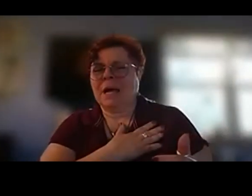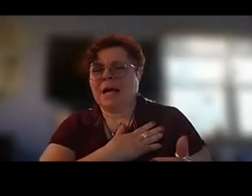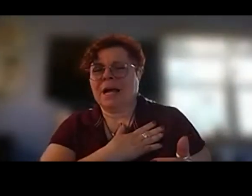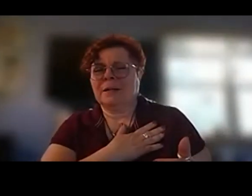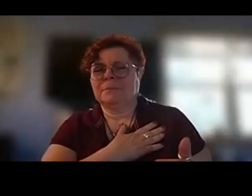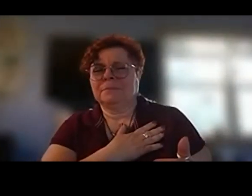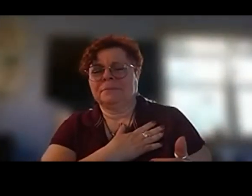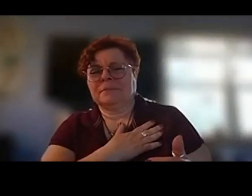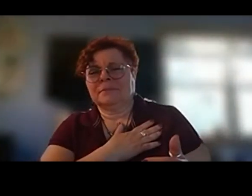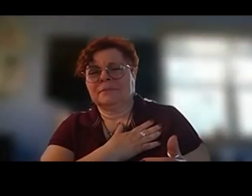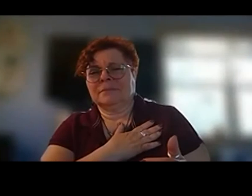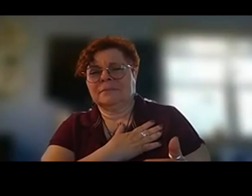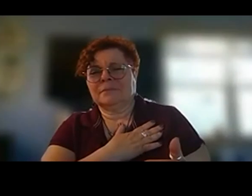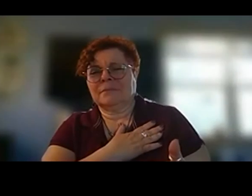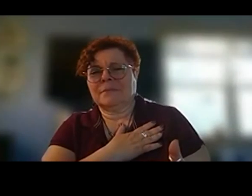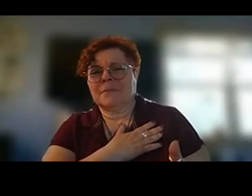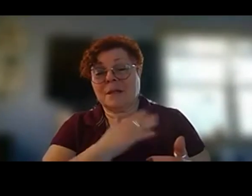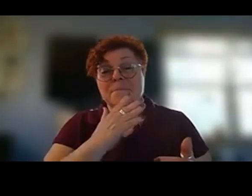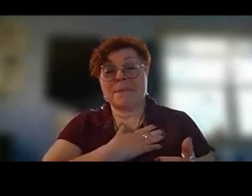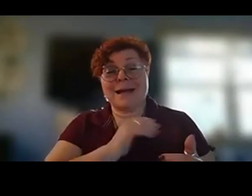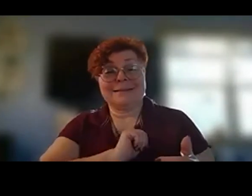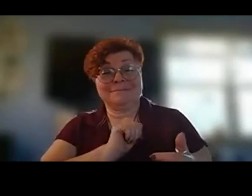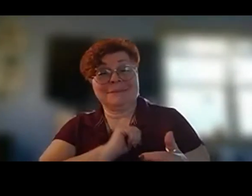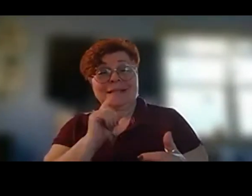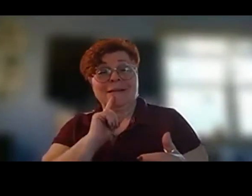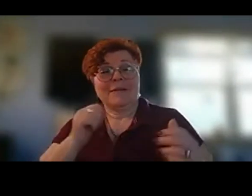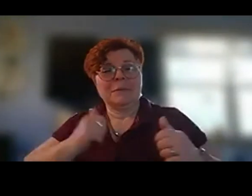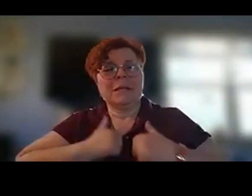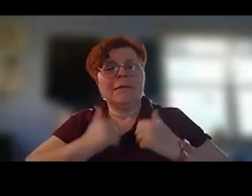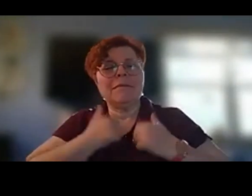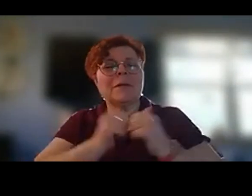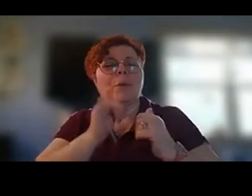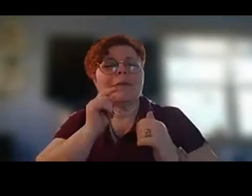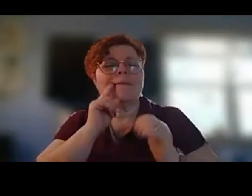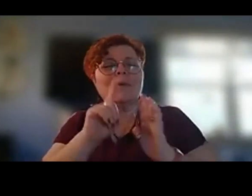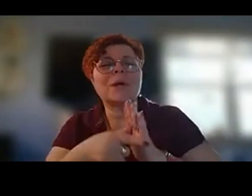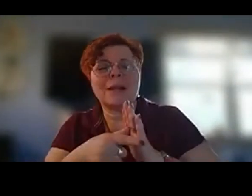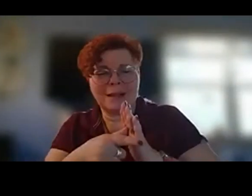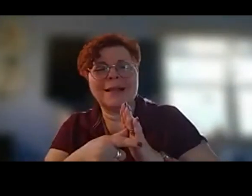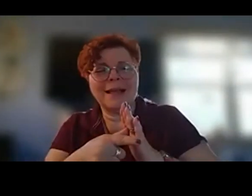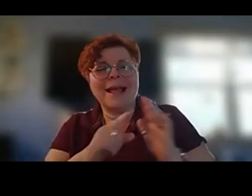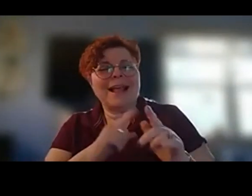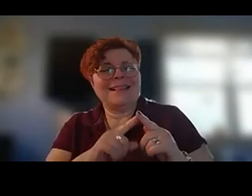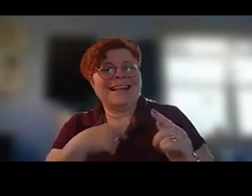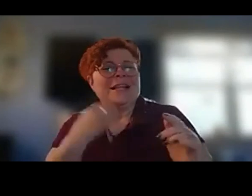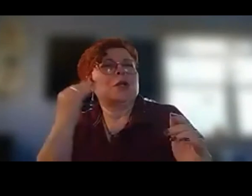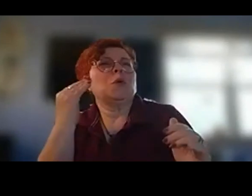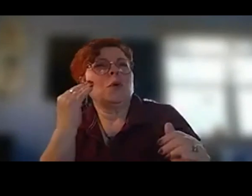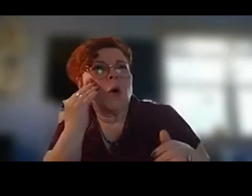living with this for a little bit and uh it it knows what it knows its voice and it